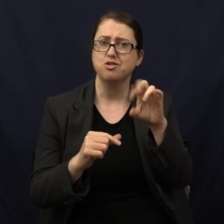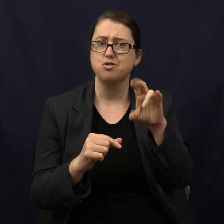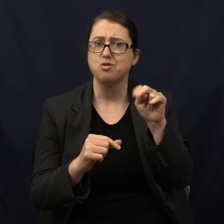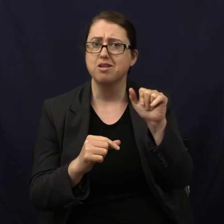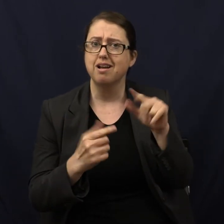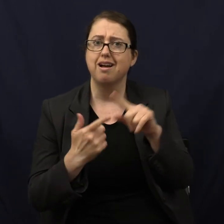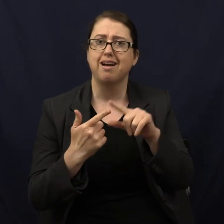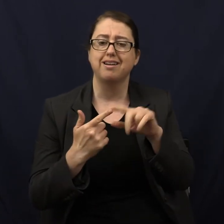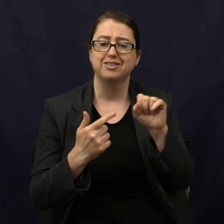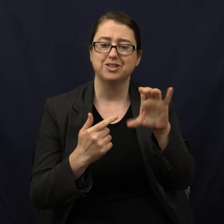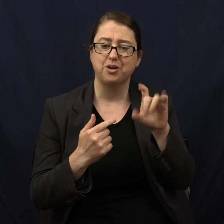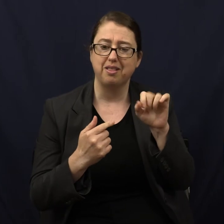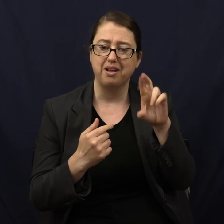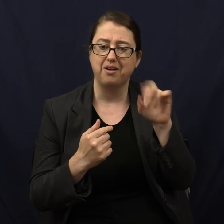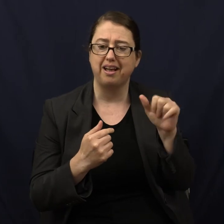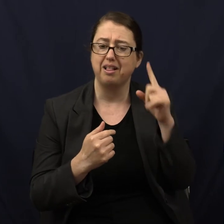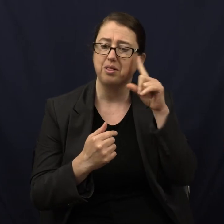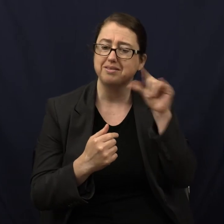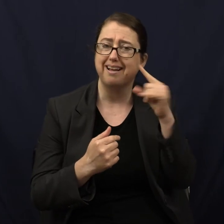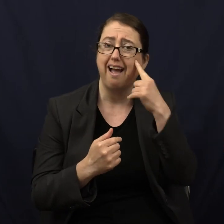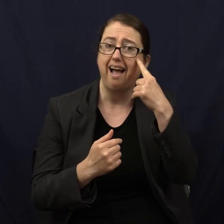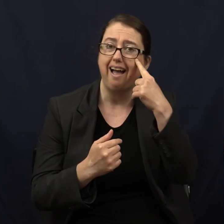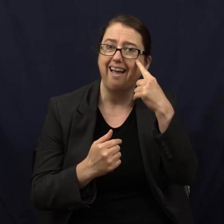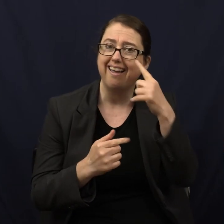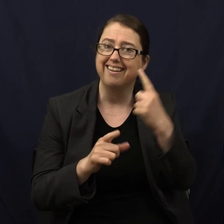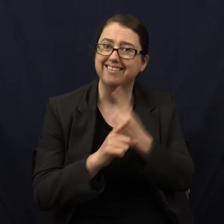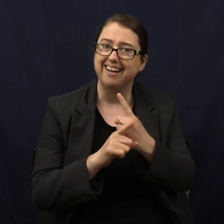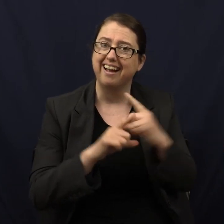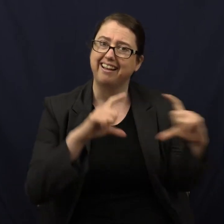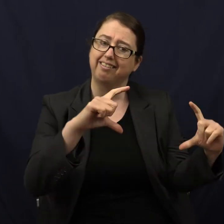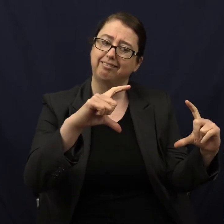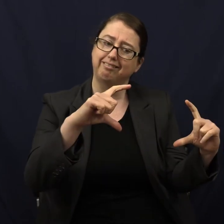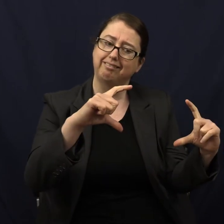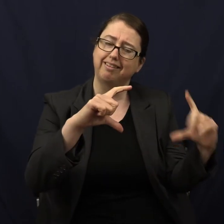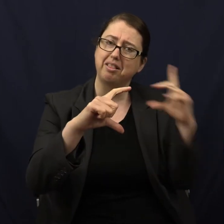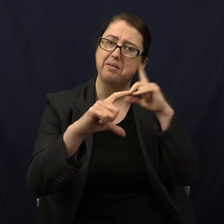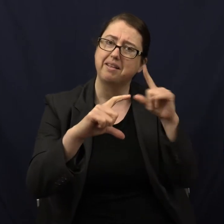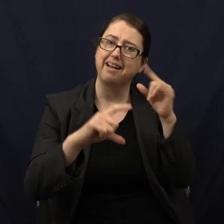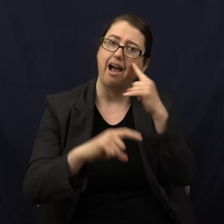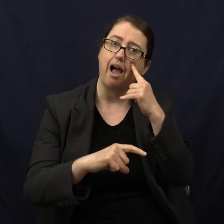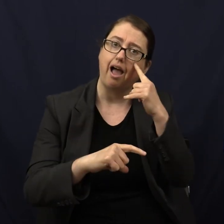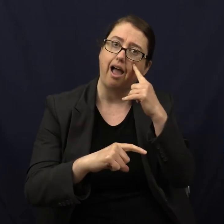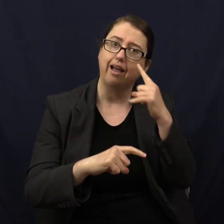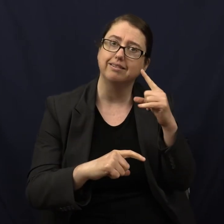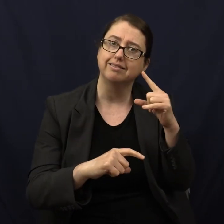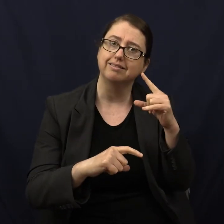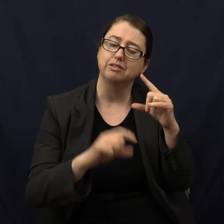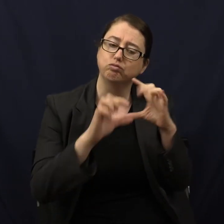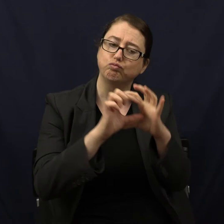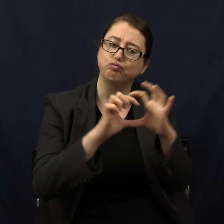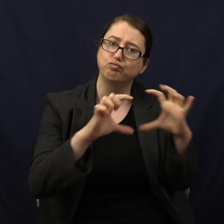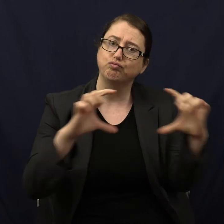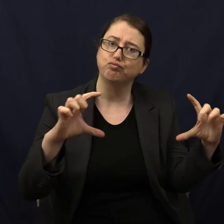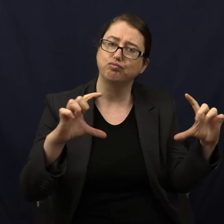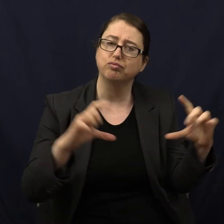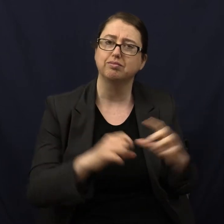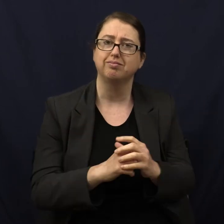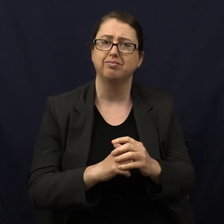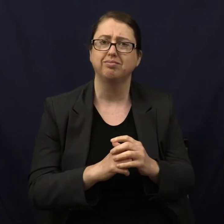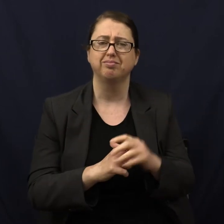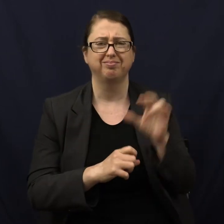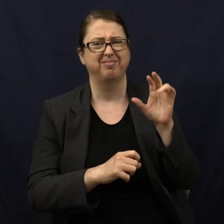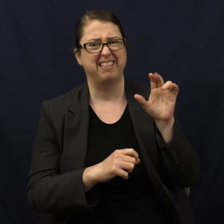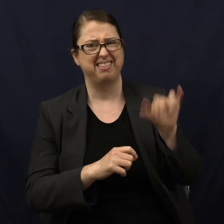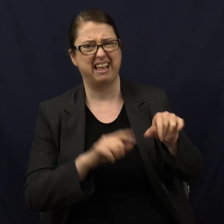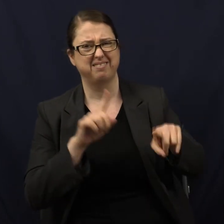got everything there that makes up an eye. And it kind of looks like that, doesn't it? But is this just